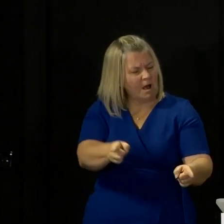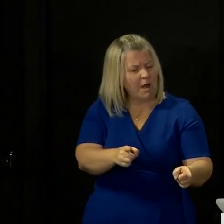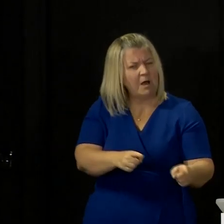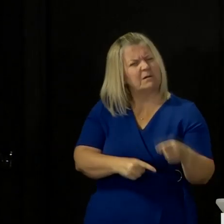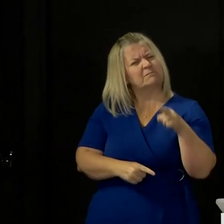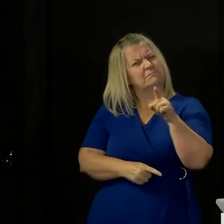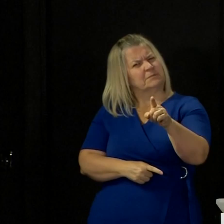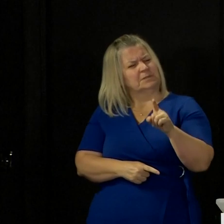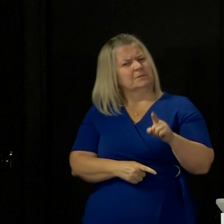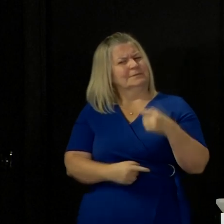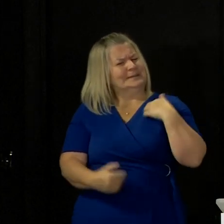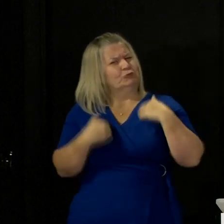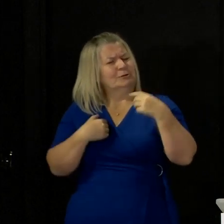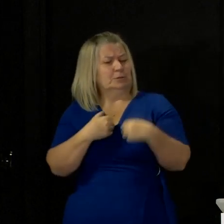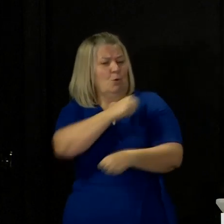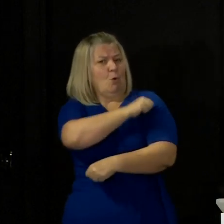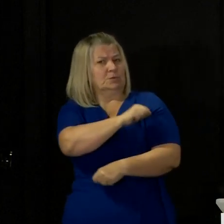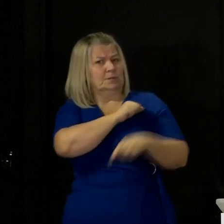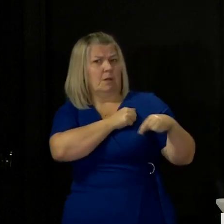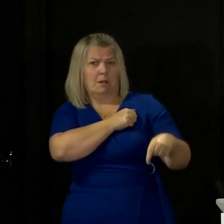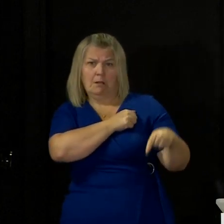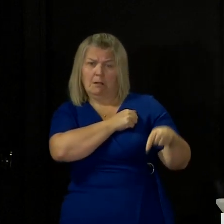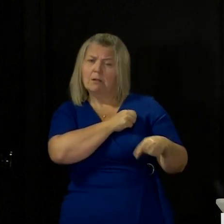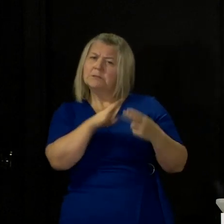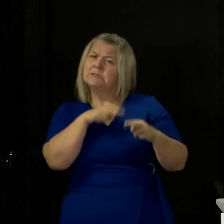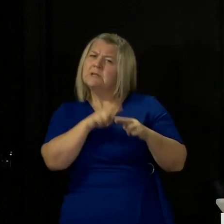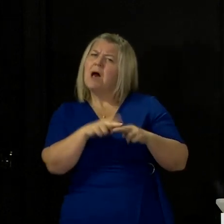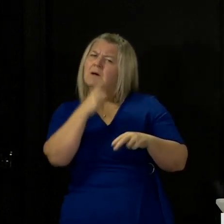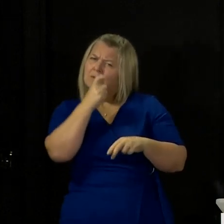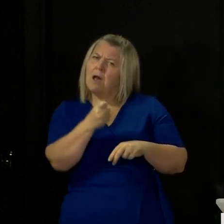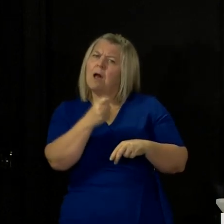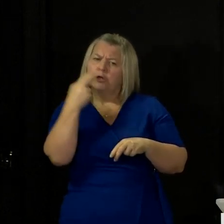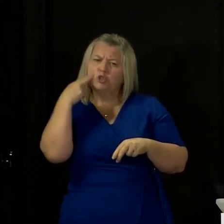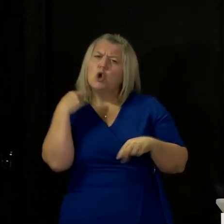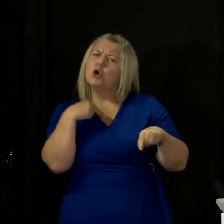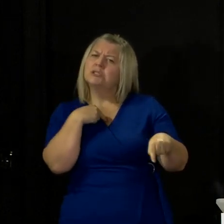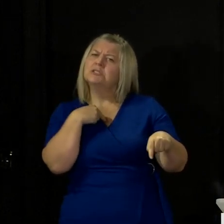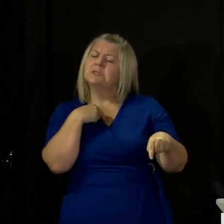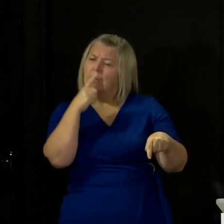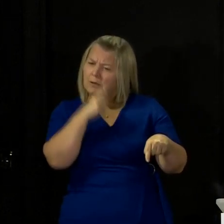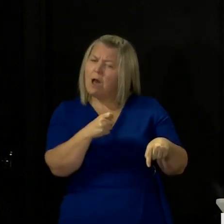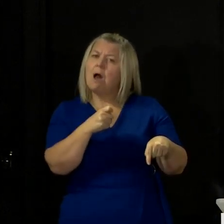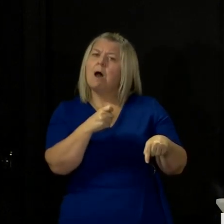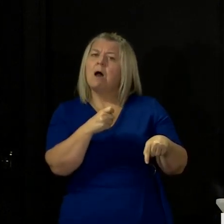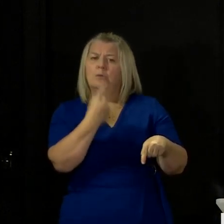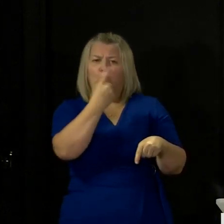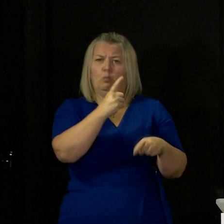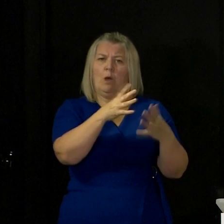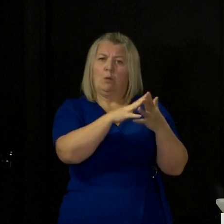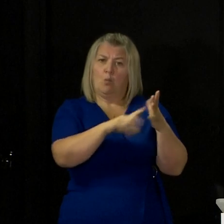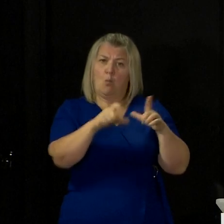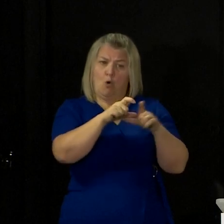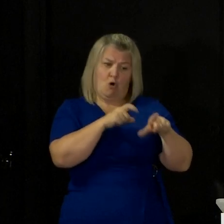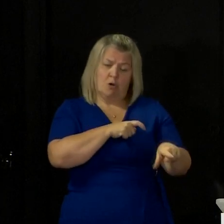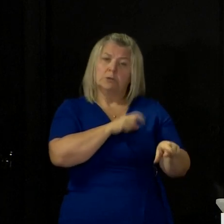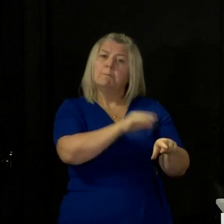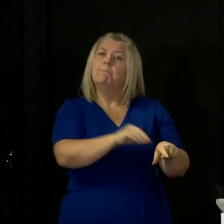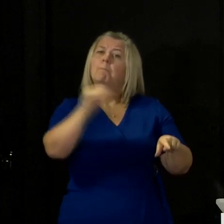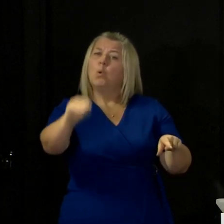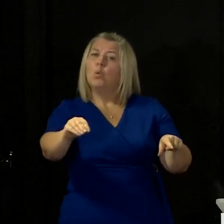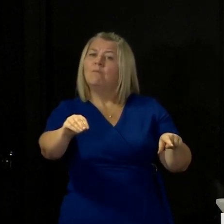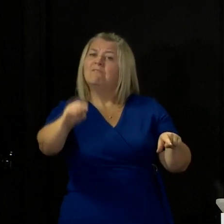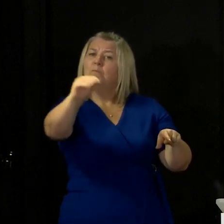transfer from surgical to COVID wards but they only provide so that they do not return to their own ward that day and another